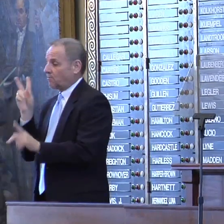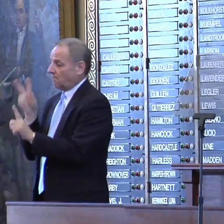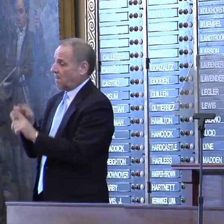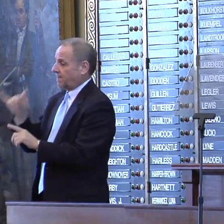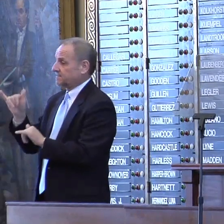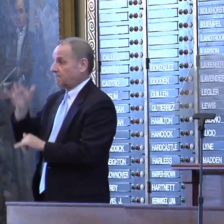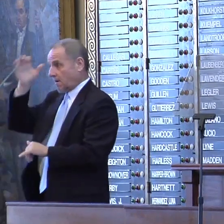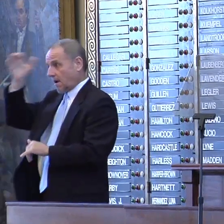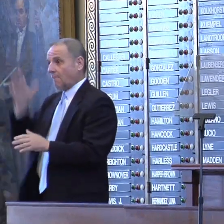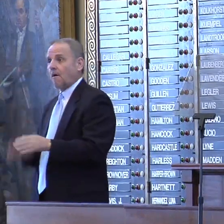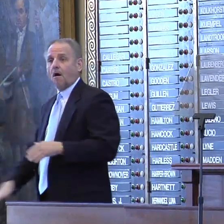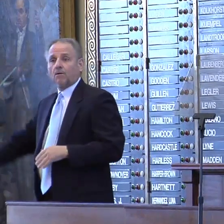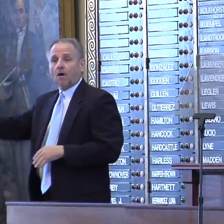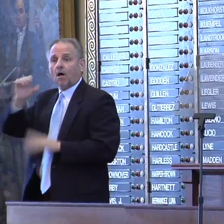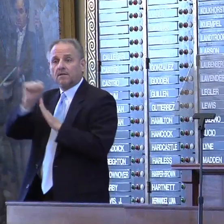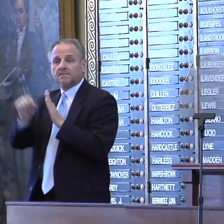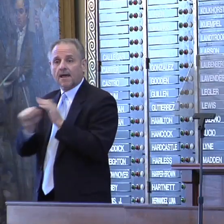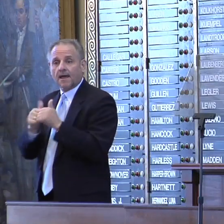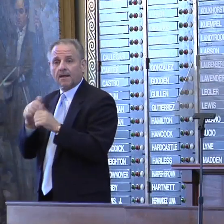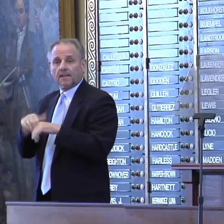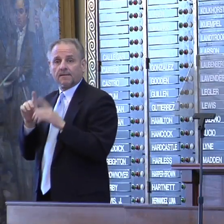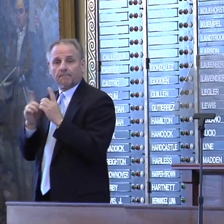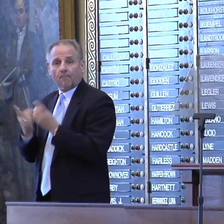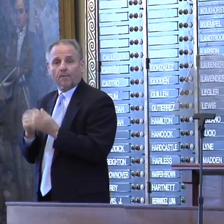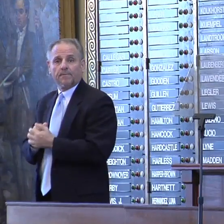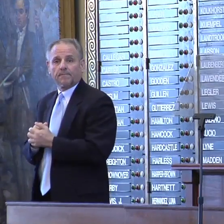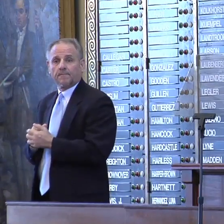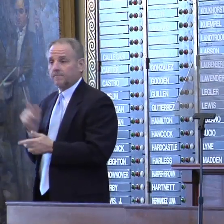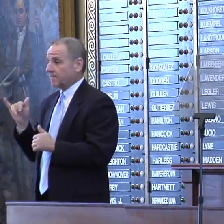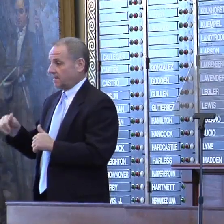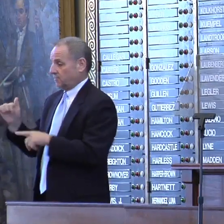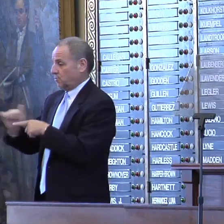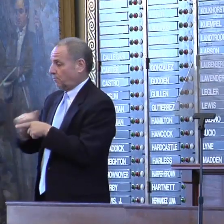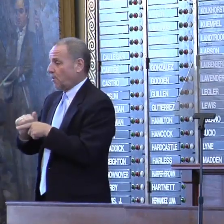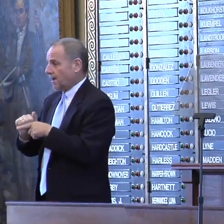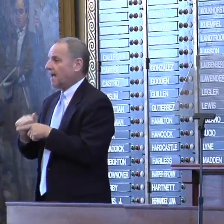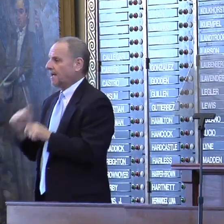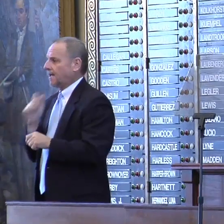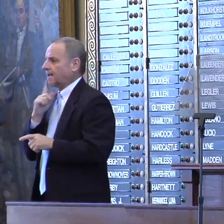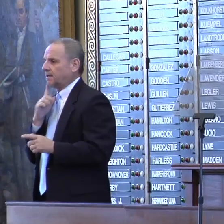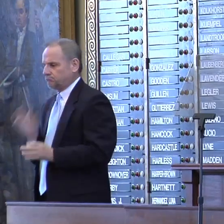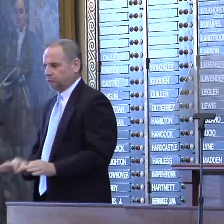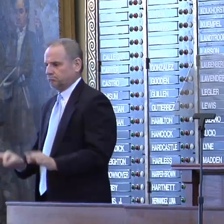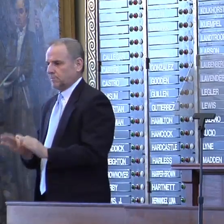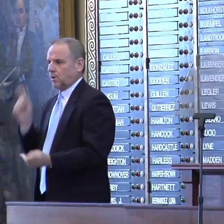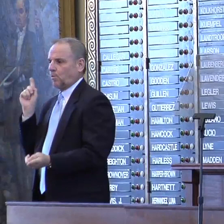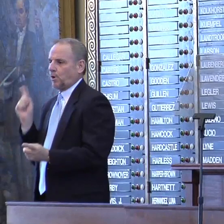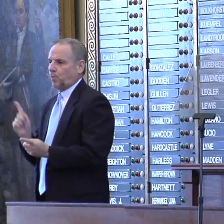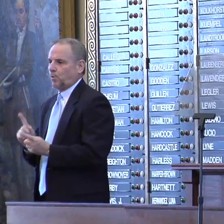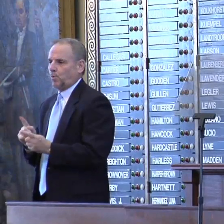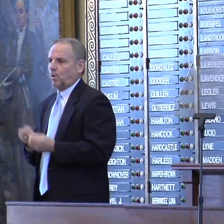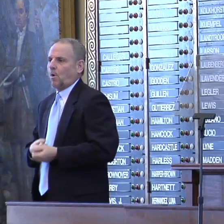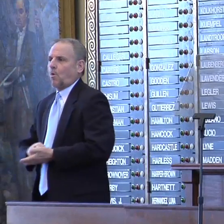same concept across state agencies and departments, these practices could significantly reduce wasteful